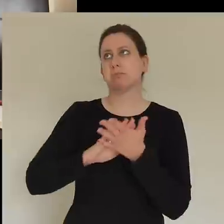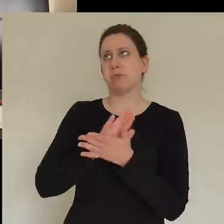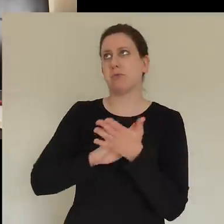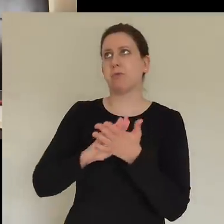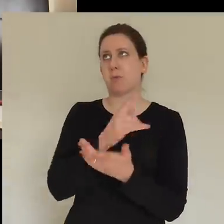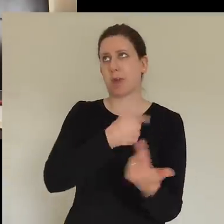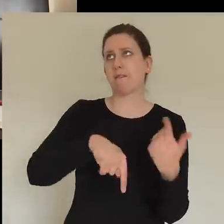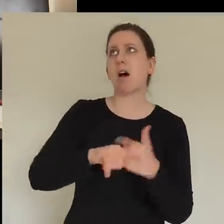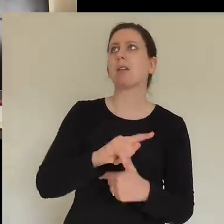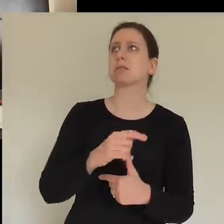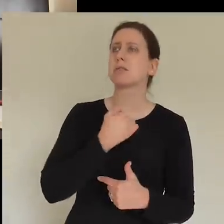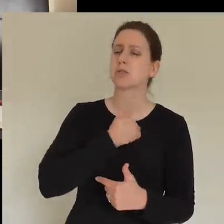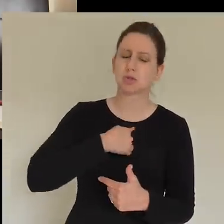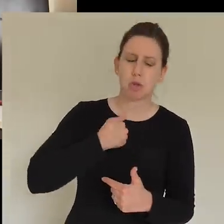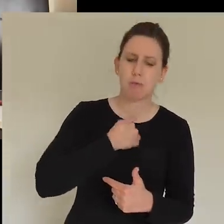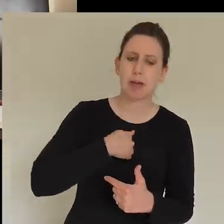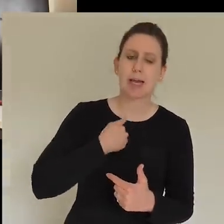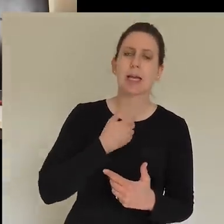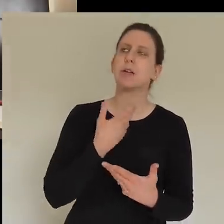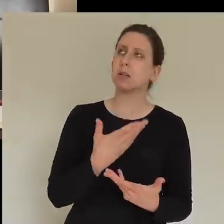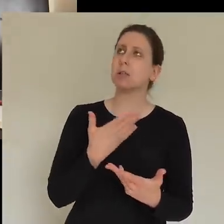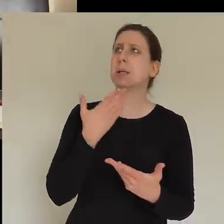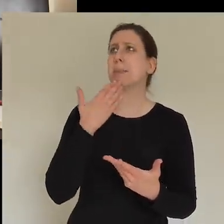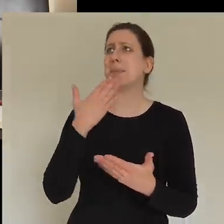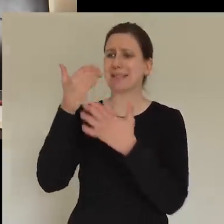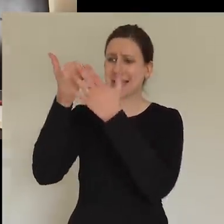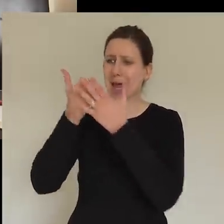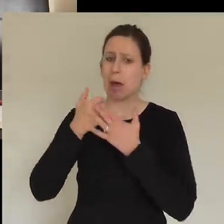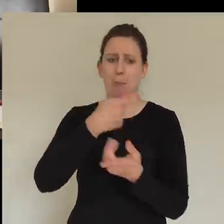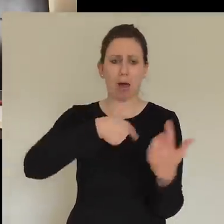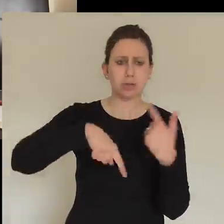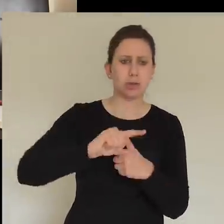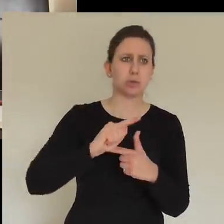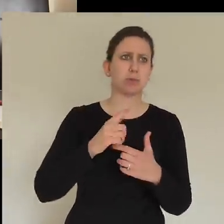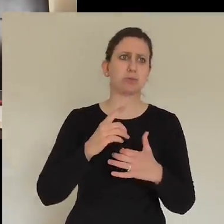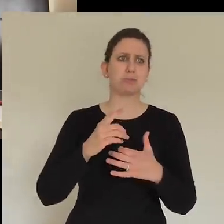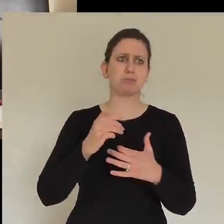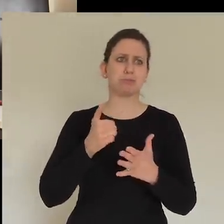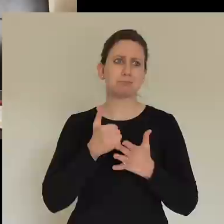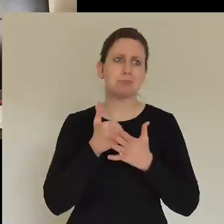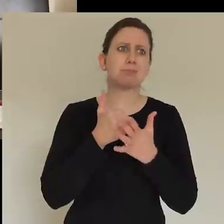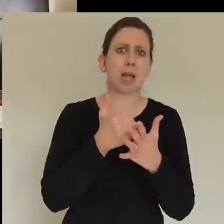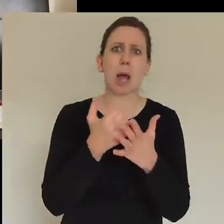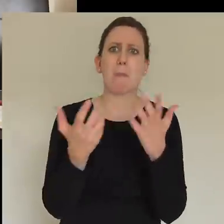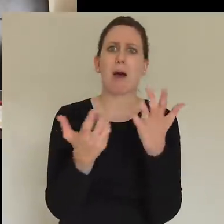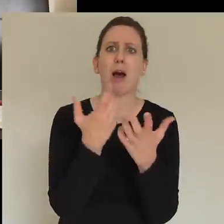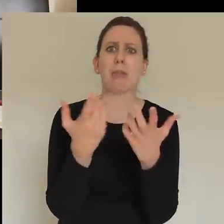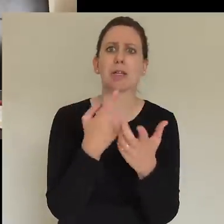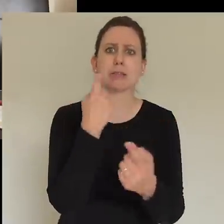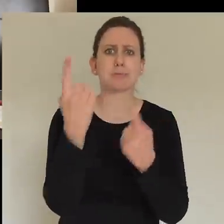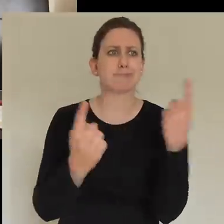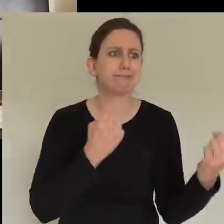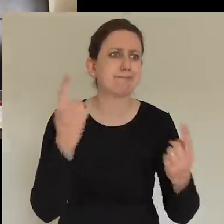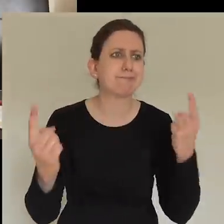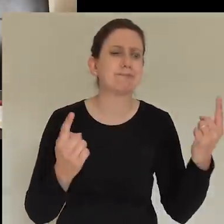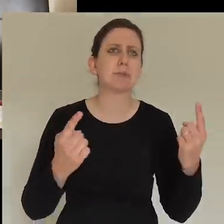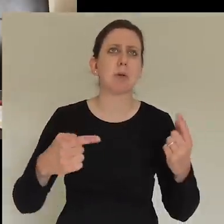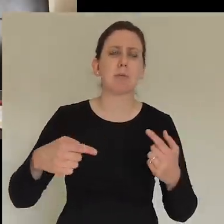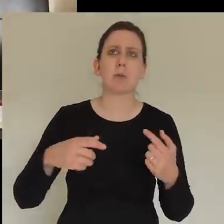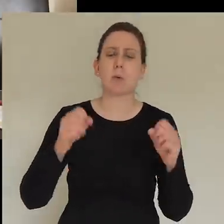increase our selflessness in this season, that we would wake up thinking of others, thinking of you and